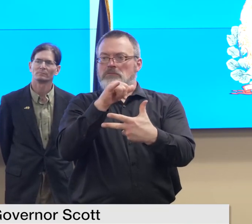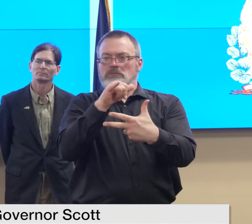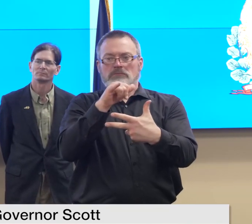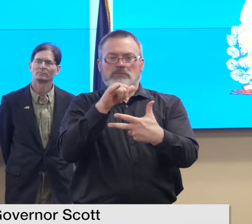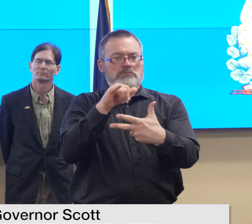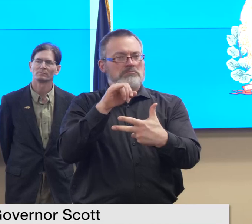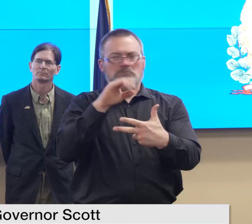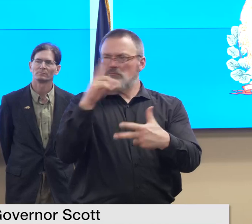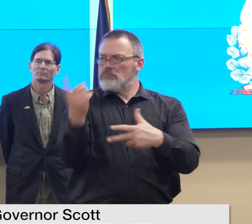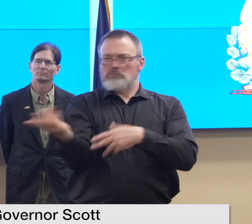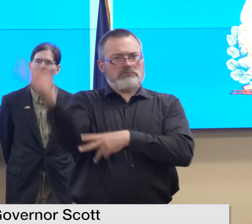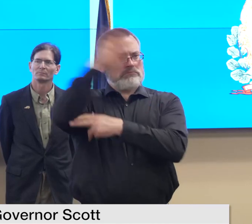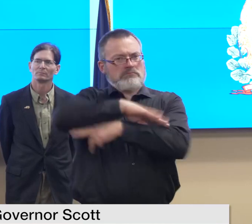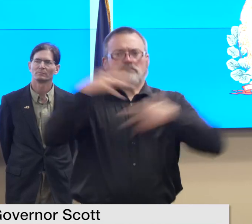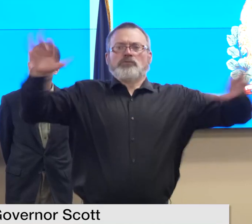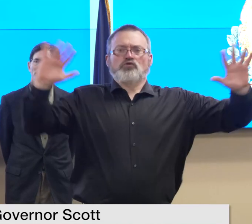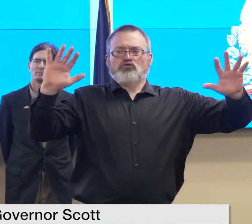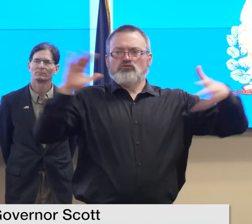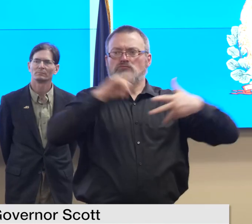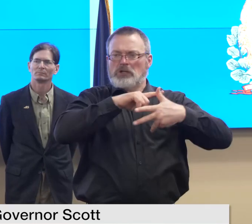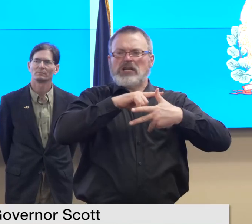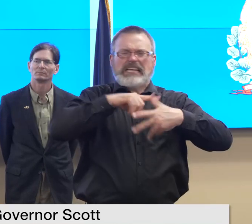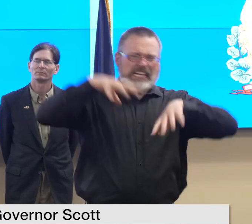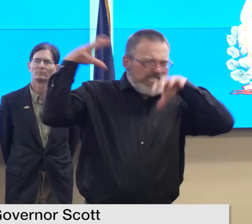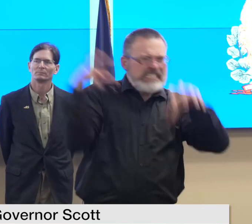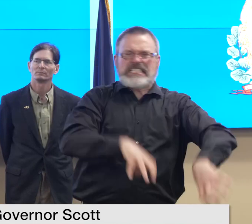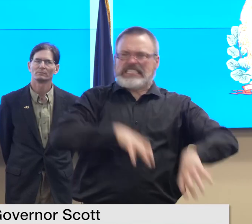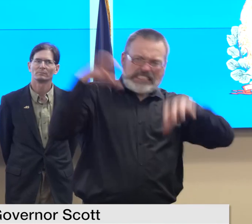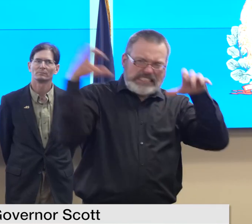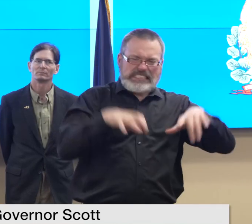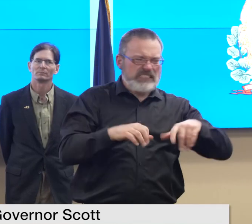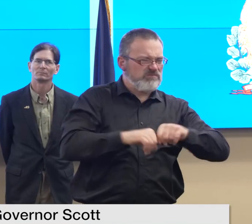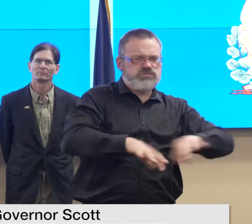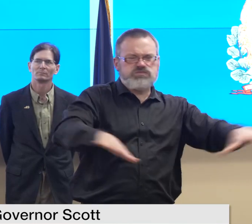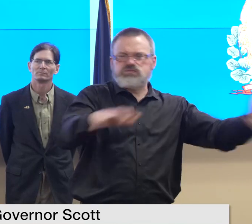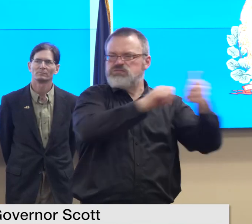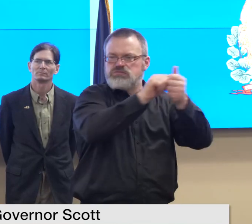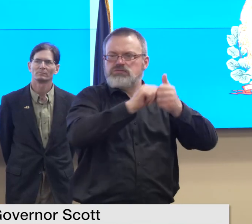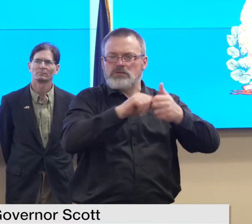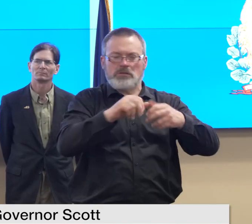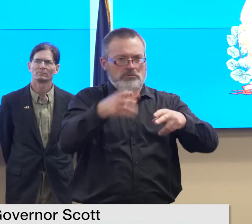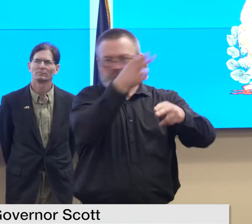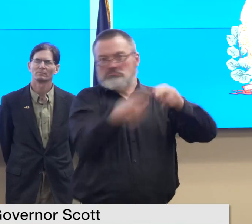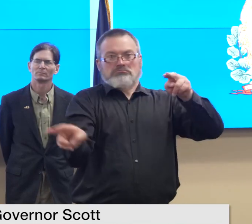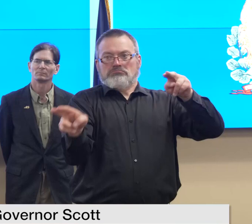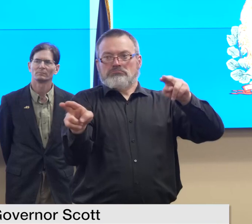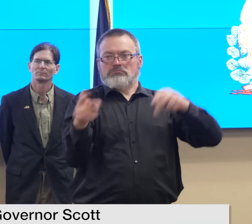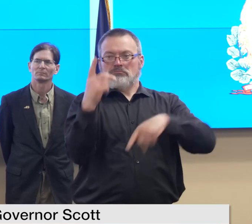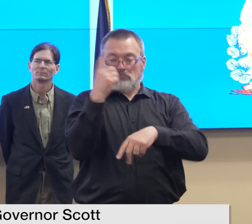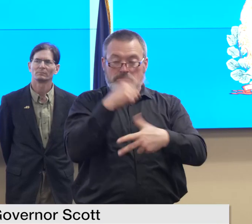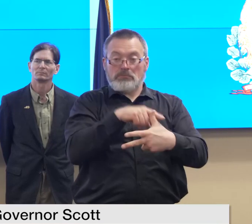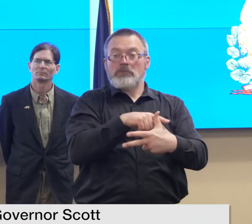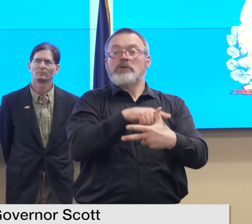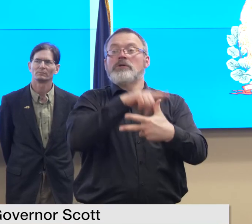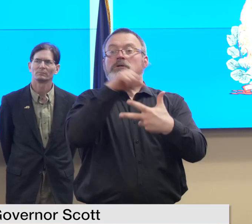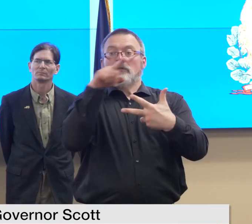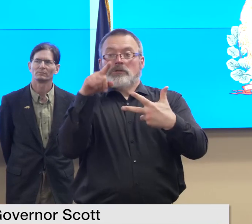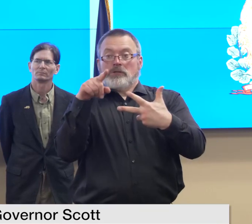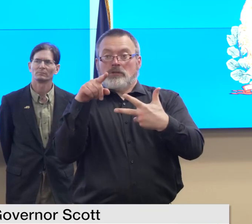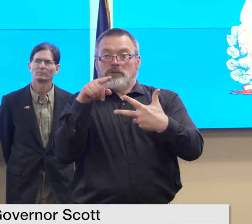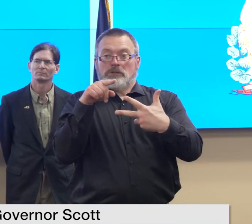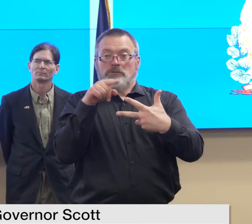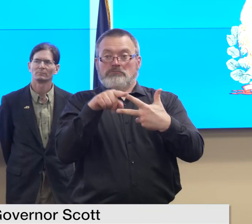we received an incredible amount of rain in a short period of time did substantial damage to our